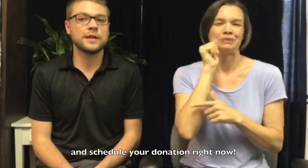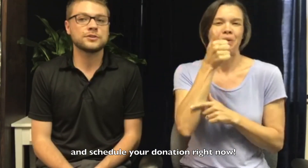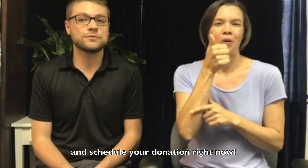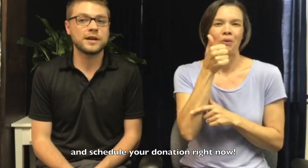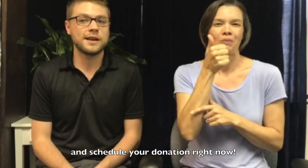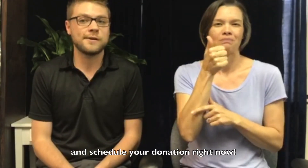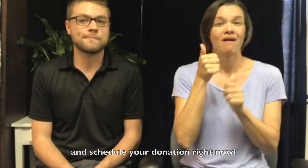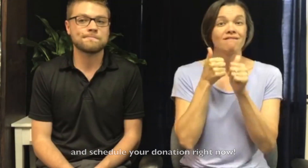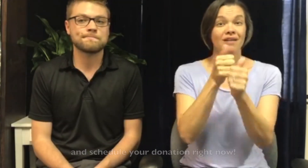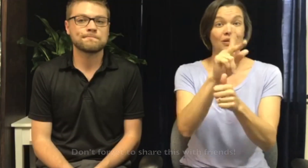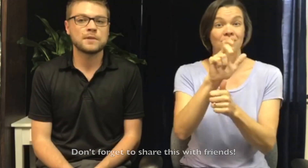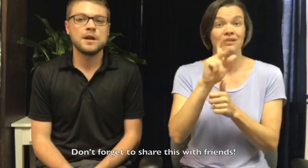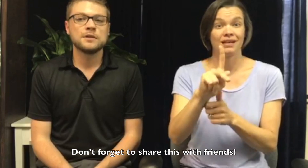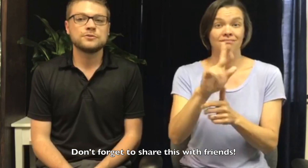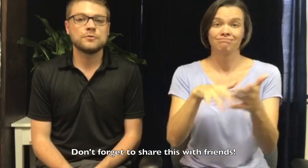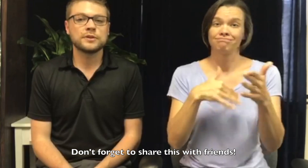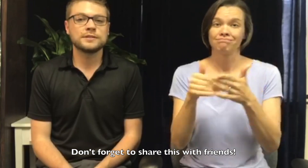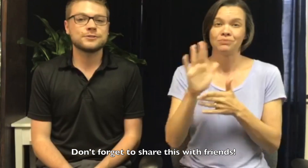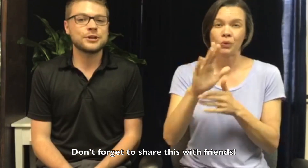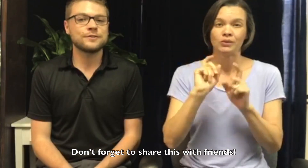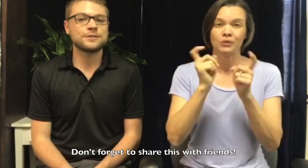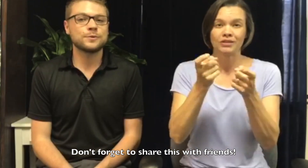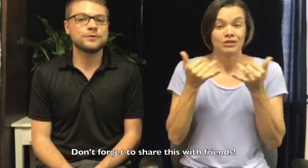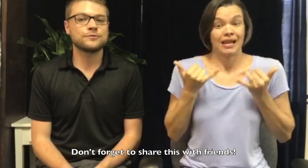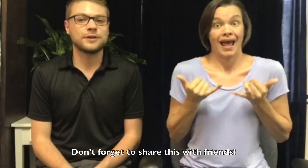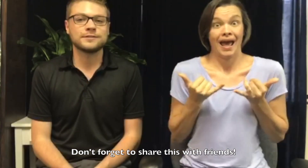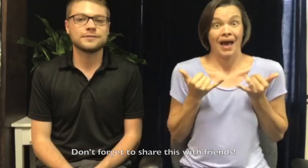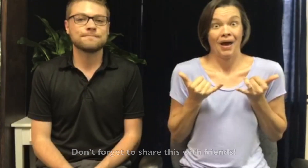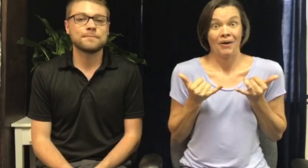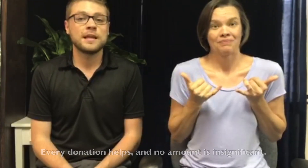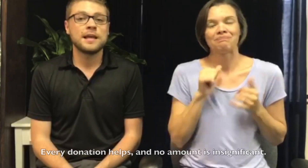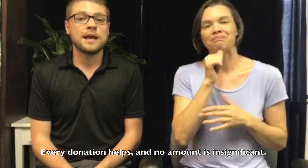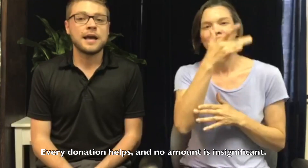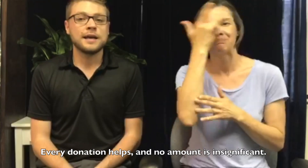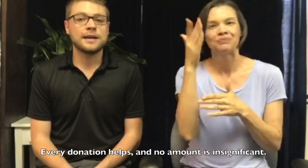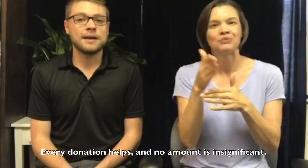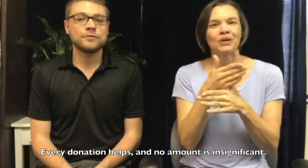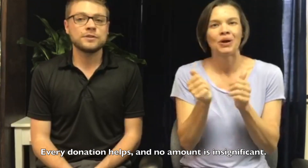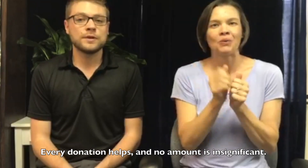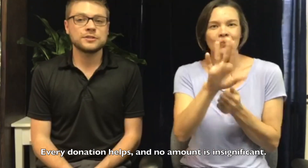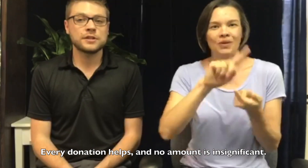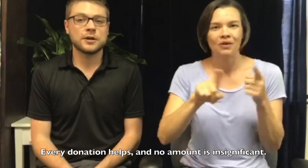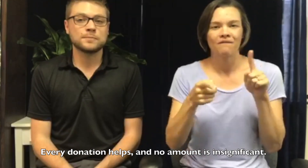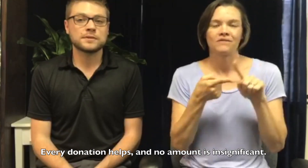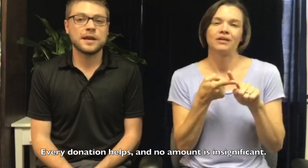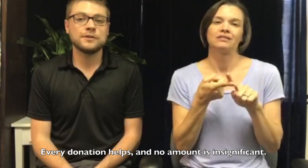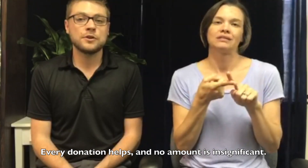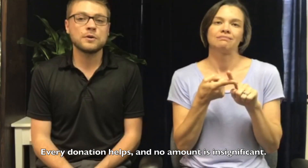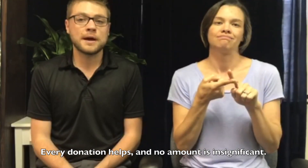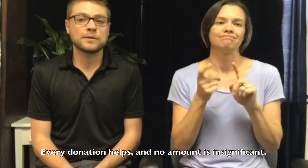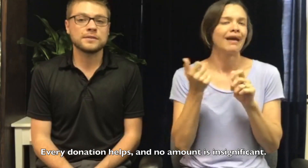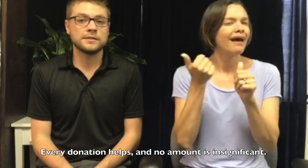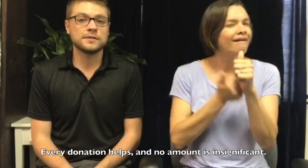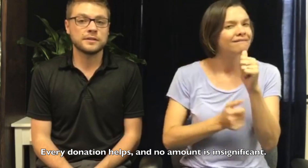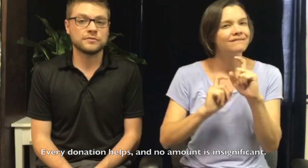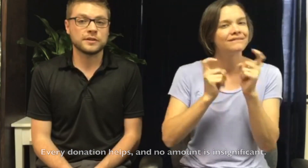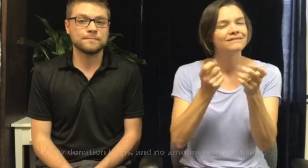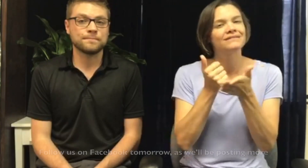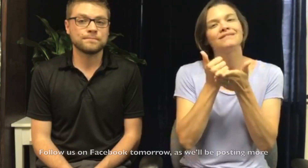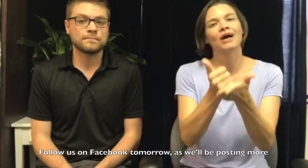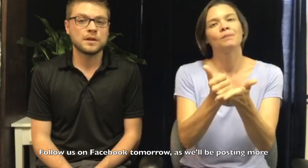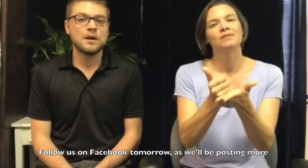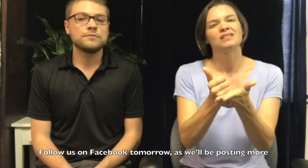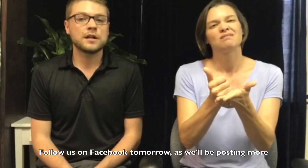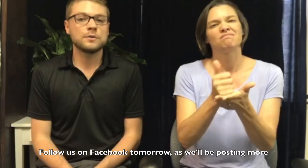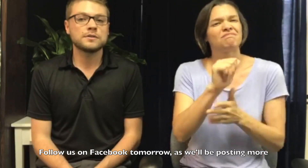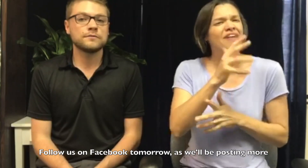schedule your donation right now. Don't forget to share this with your friends. Every donation helps and no amount is insignificant.